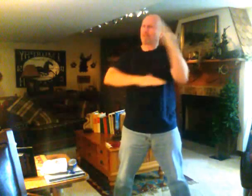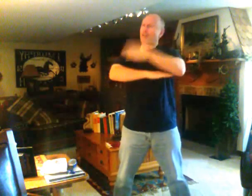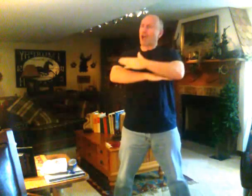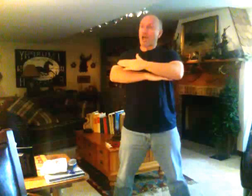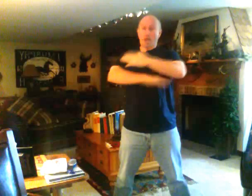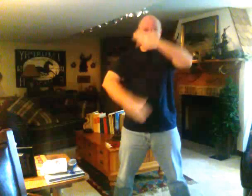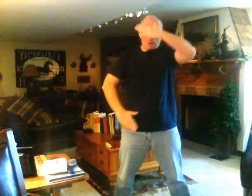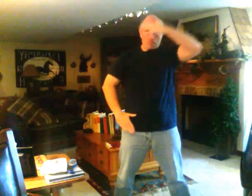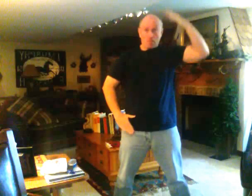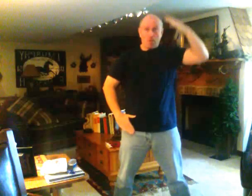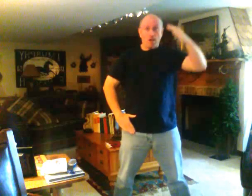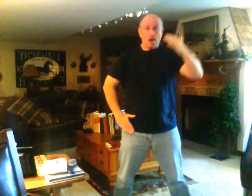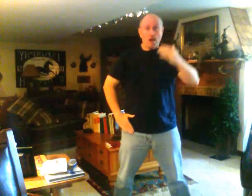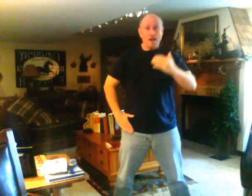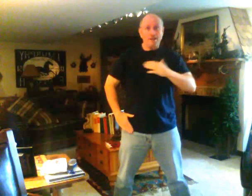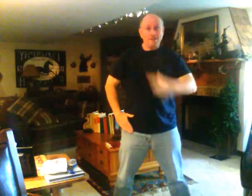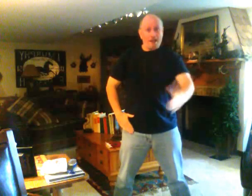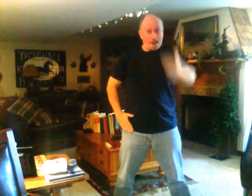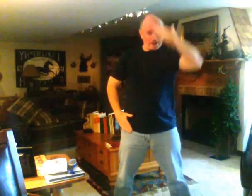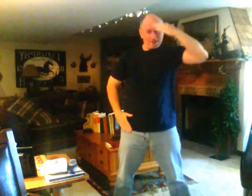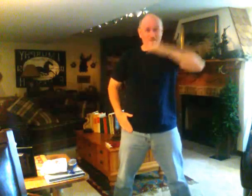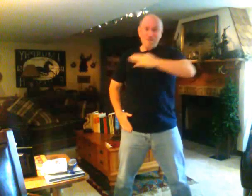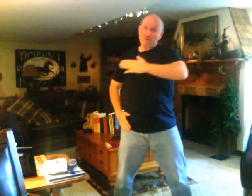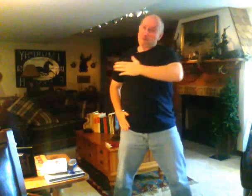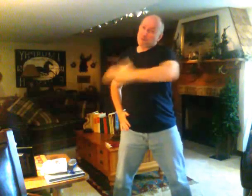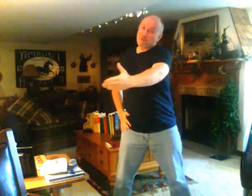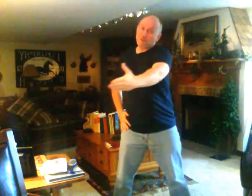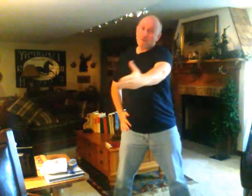today, because I knew you.